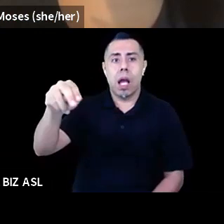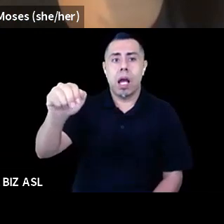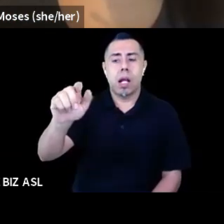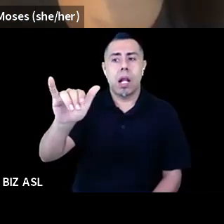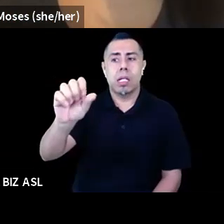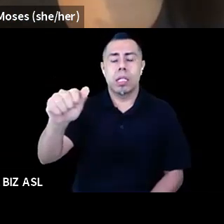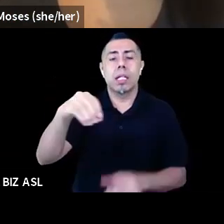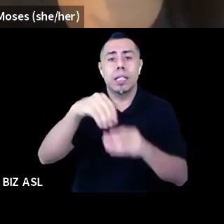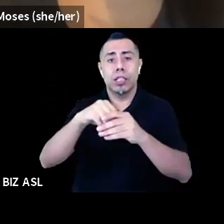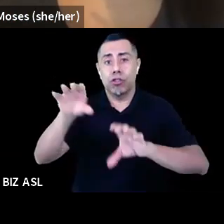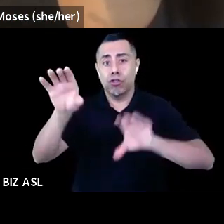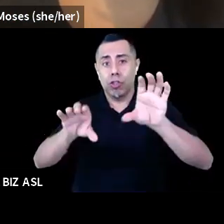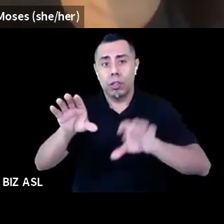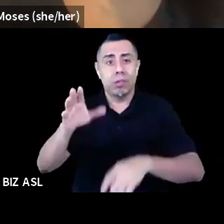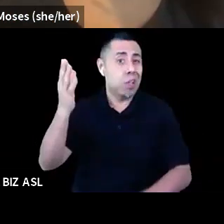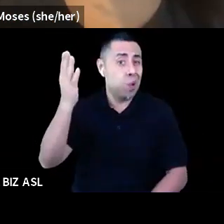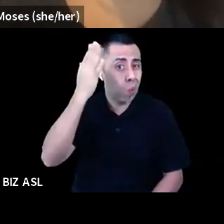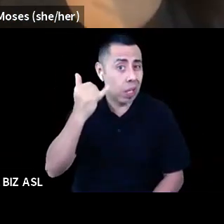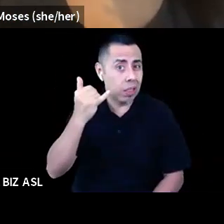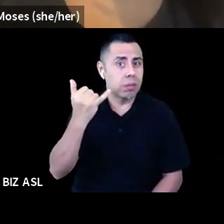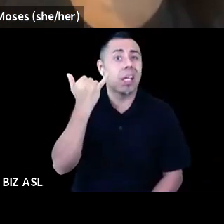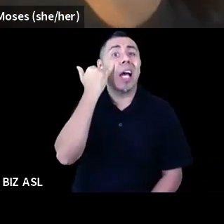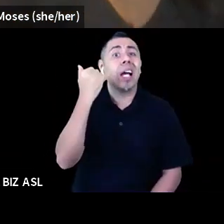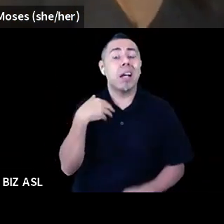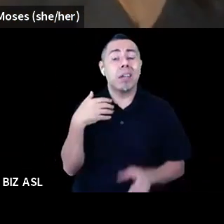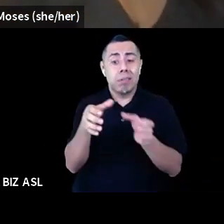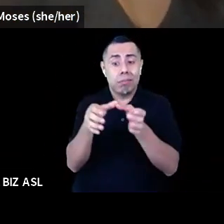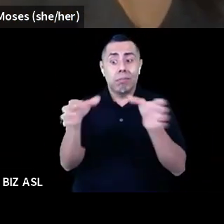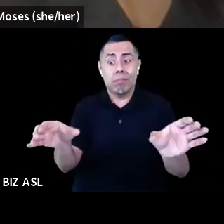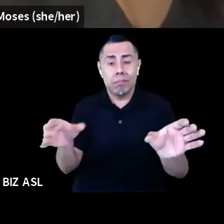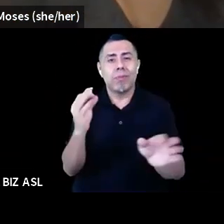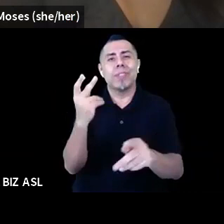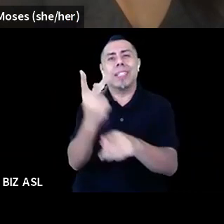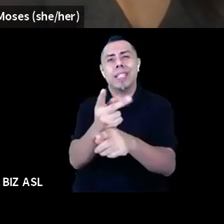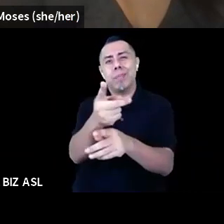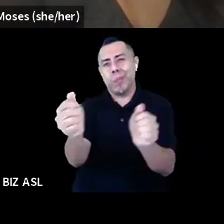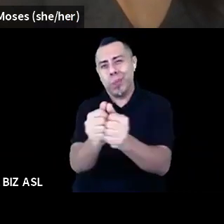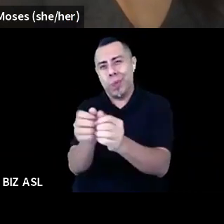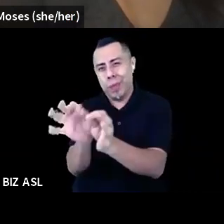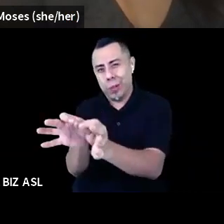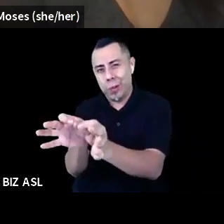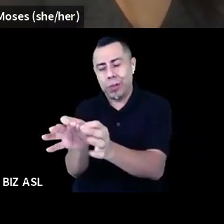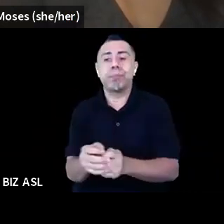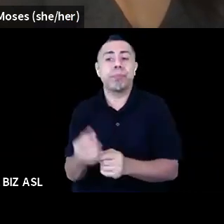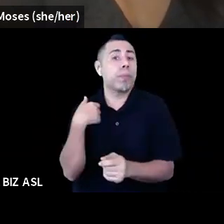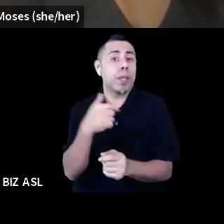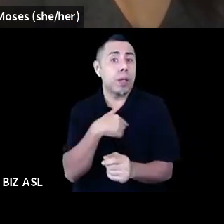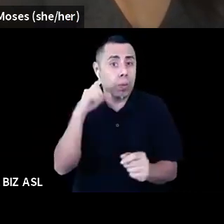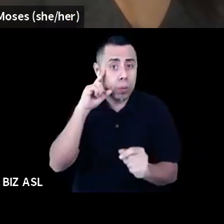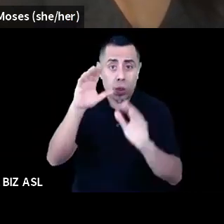end up kind of breaking into smaller groups or anything that we can keep you together. We hope folks will participate in the discussions